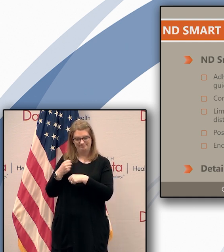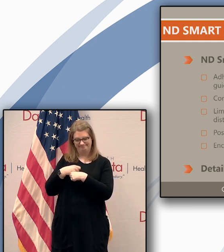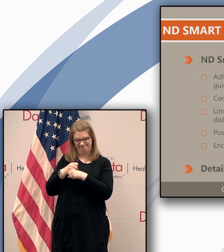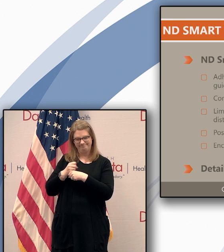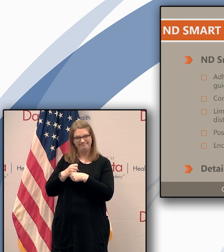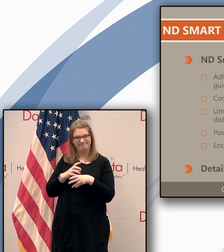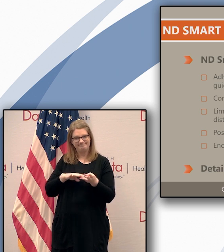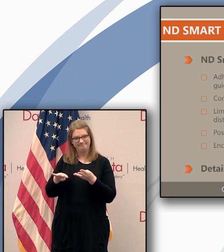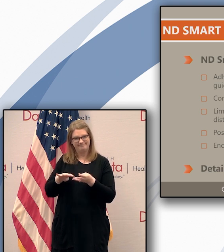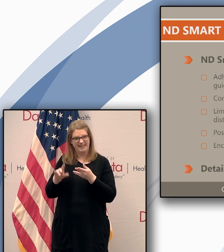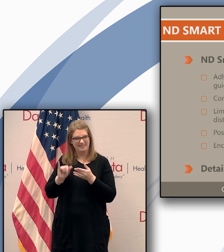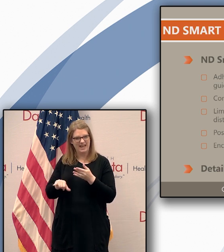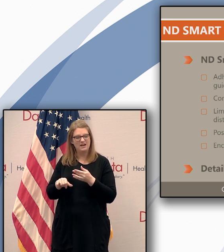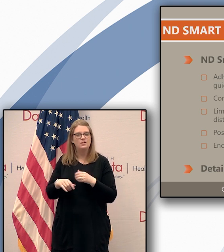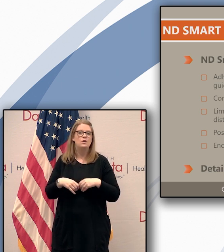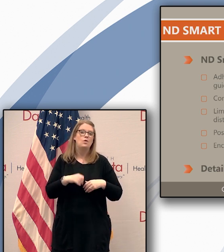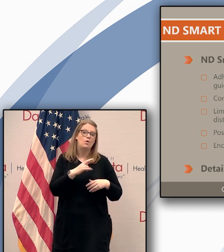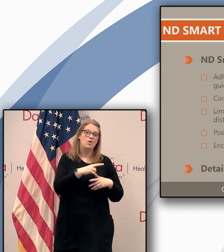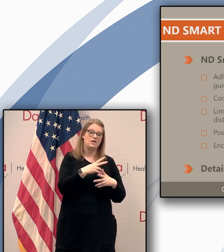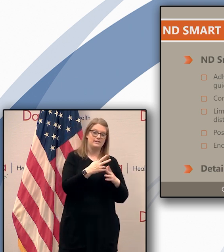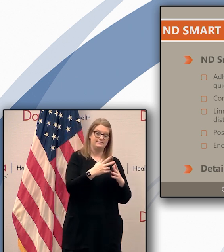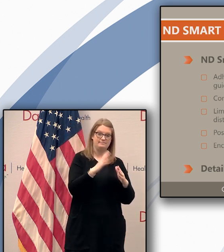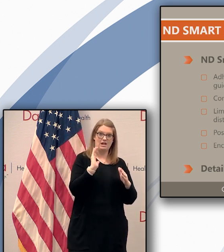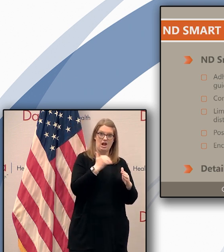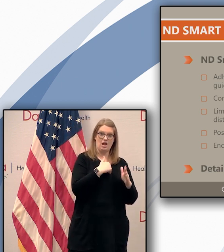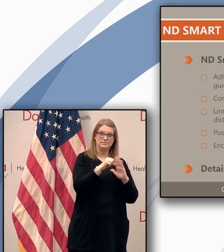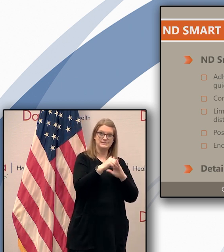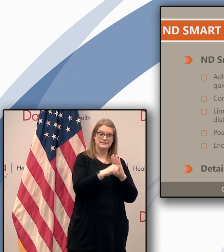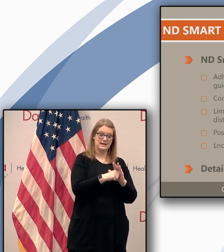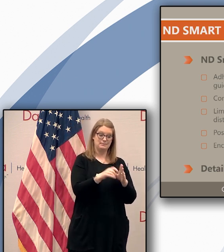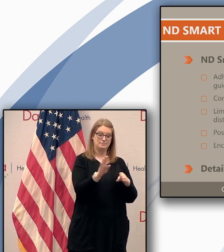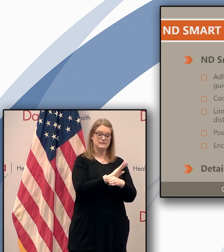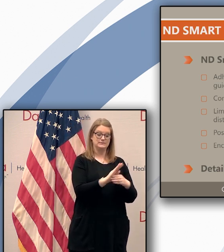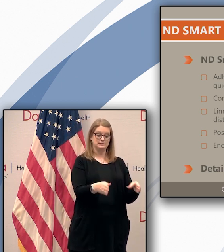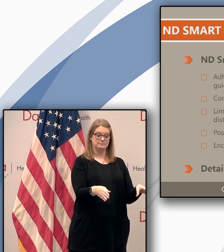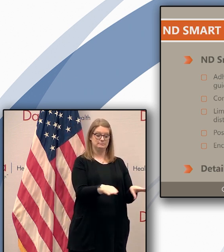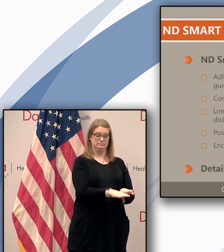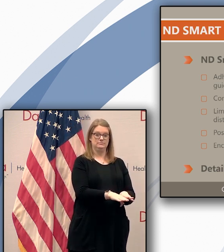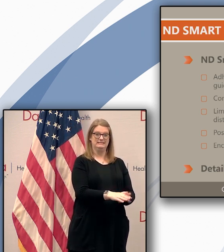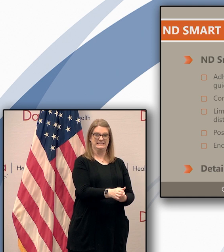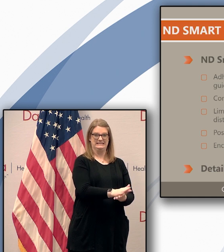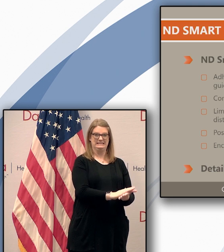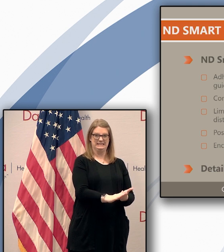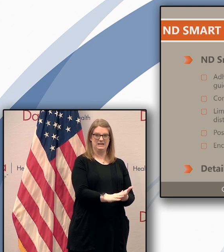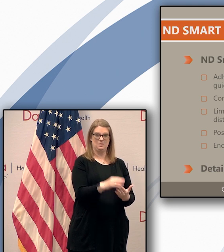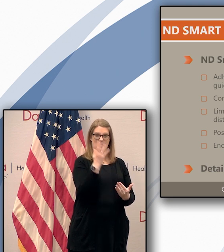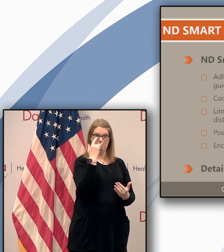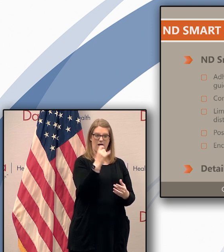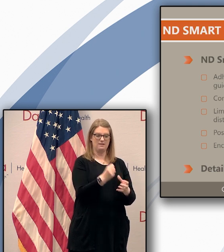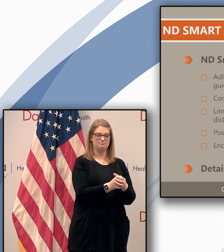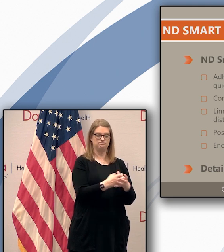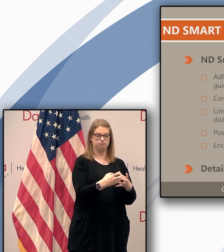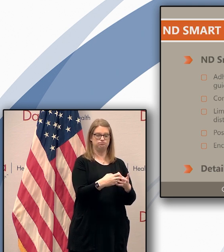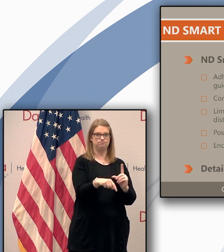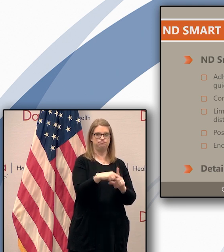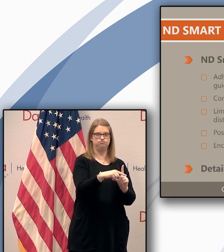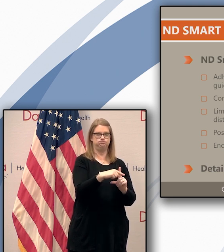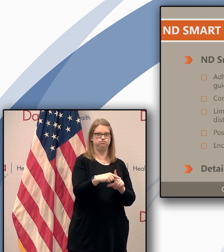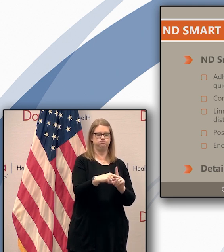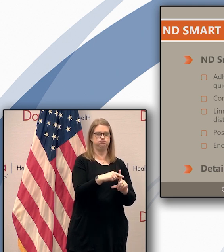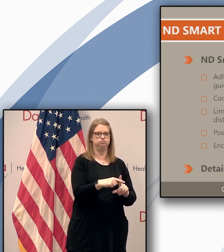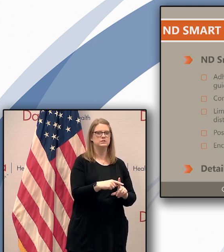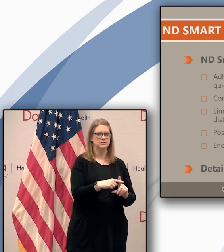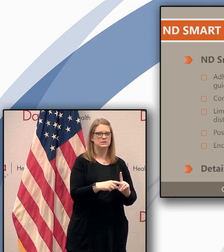businesses have to shut down because they have an outbreak it represents a threat that way and again as we move towards uh